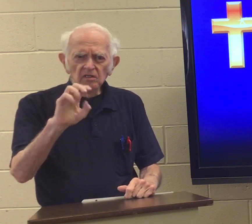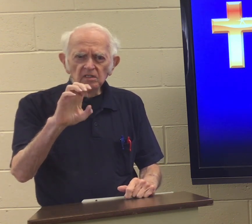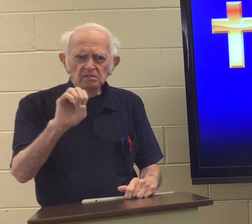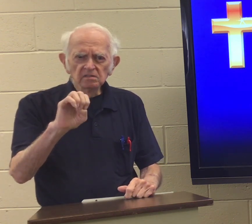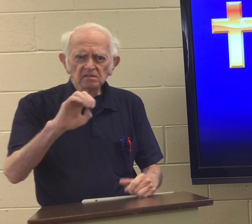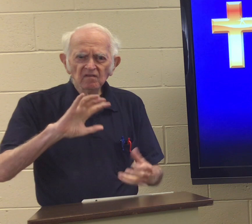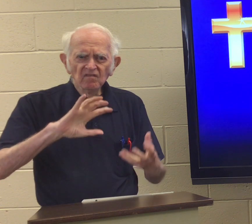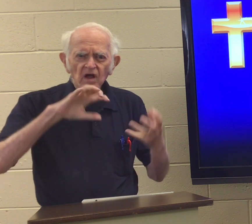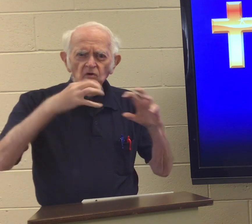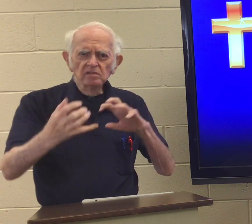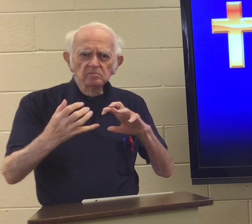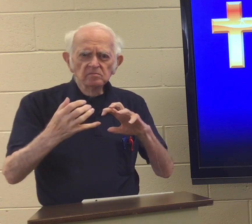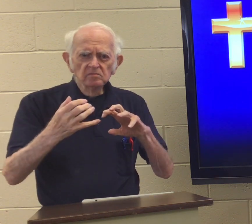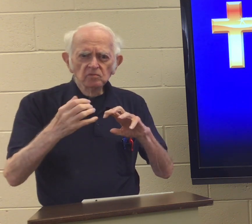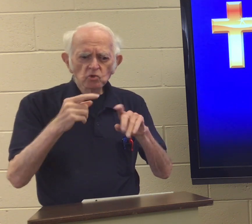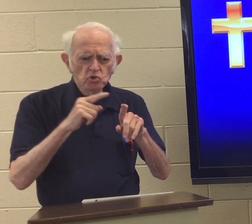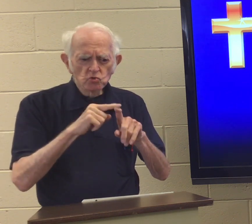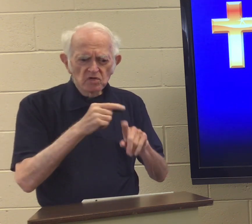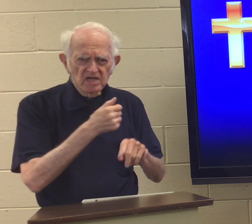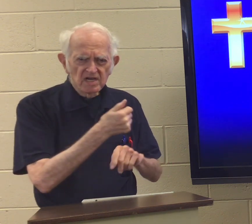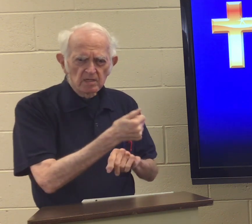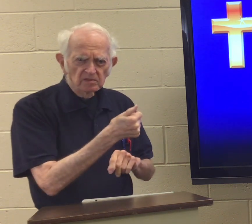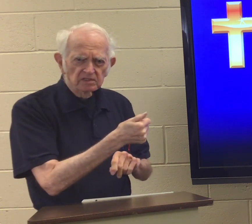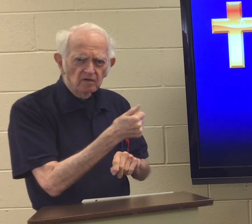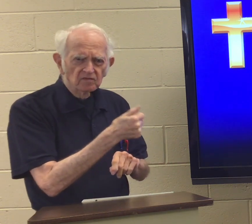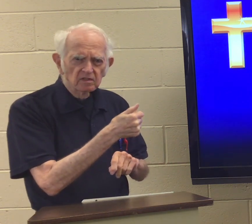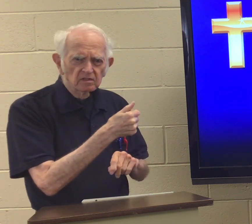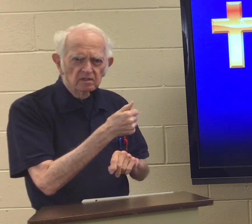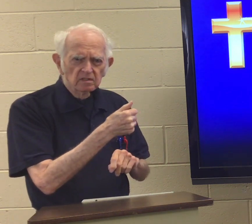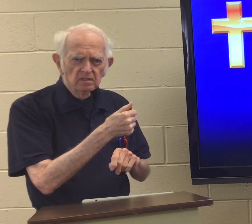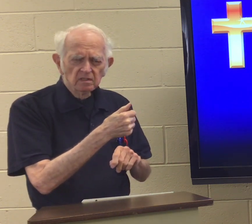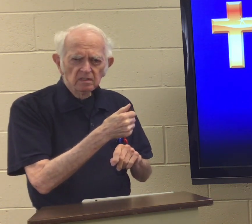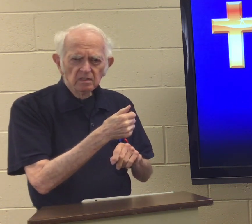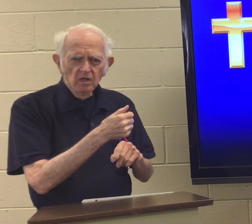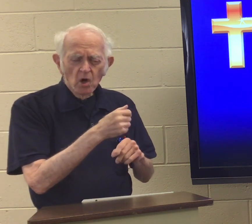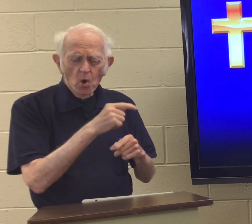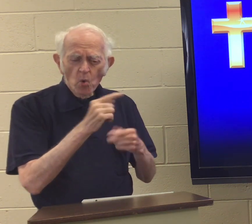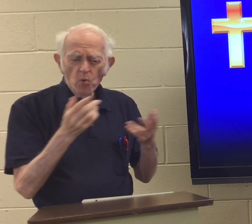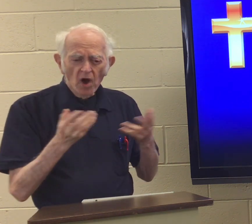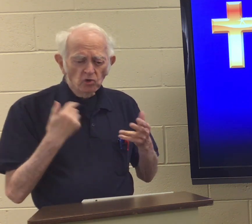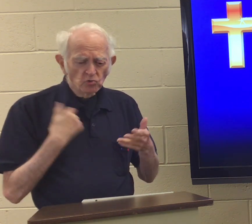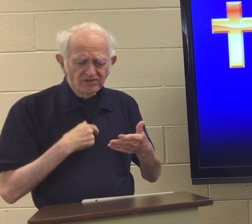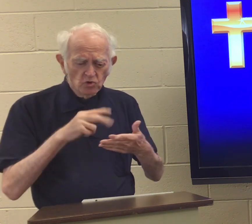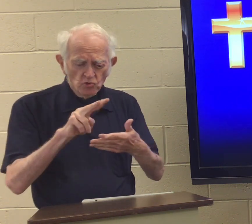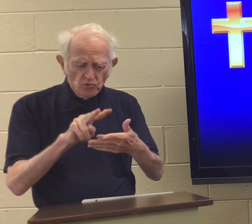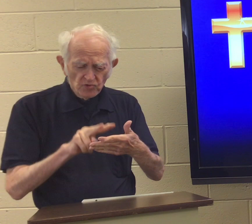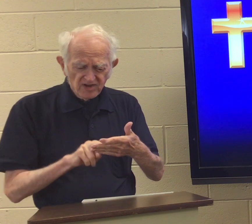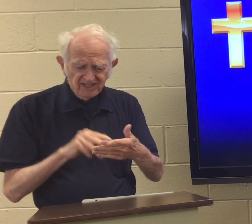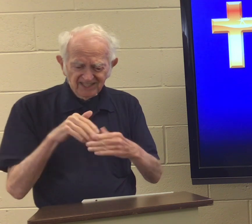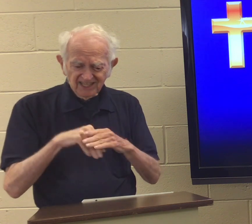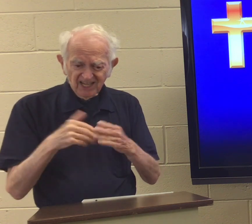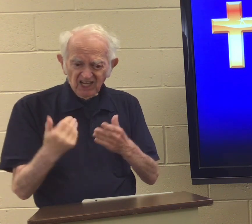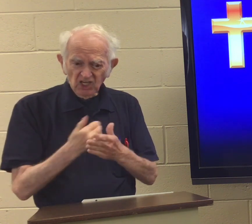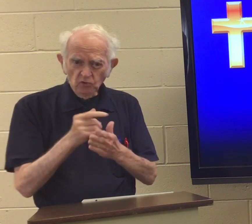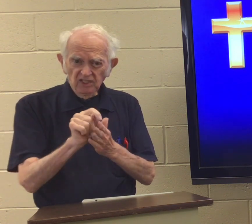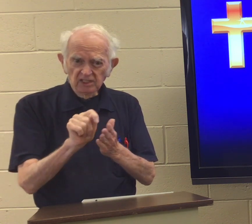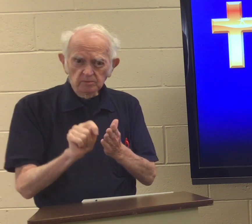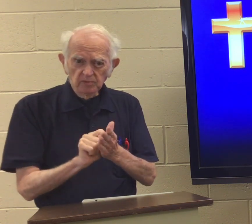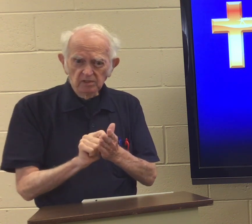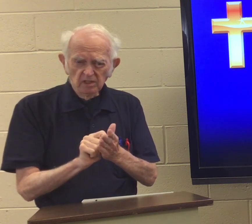to himself. What we read in the New Testament,